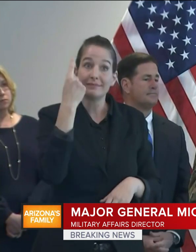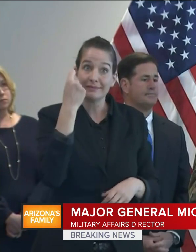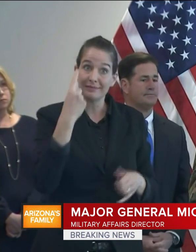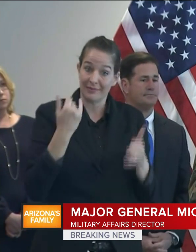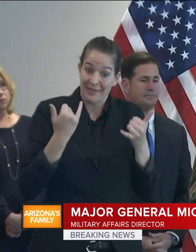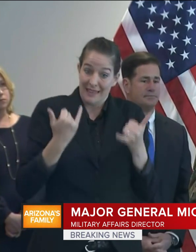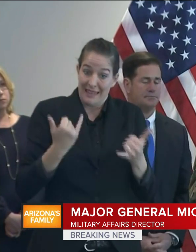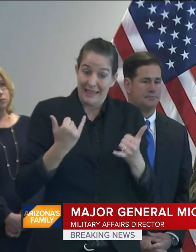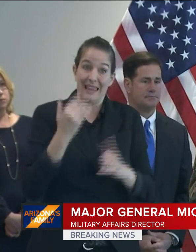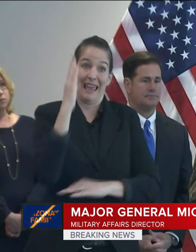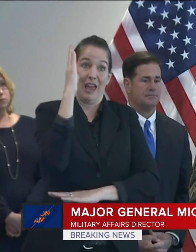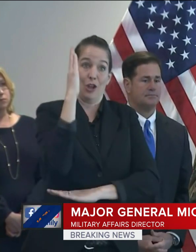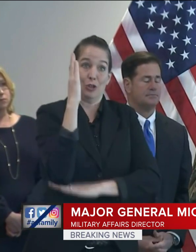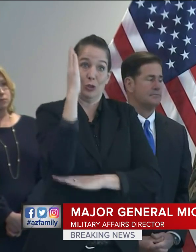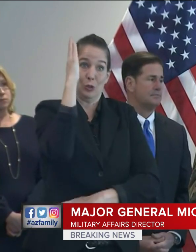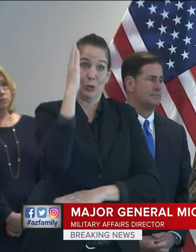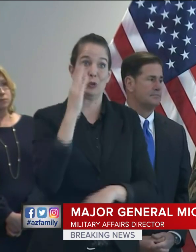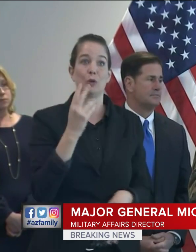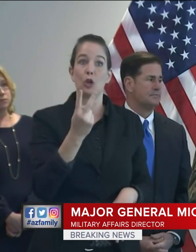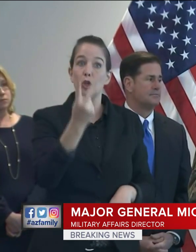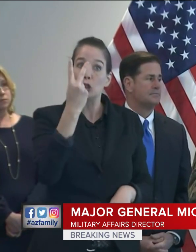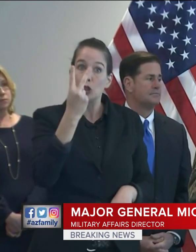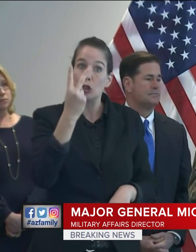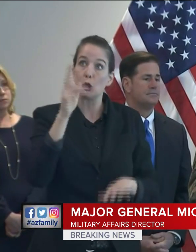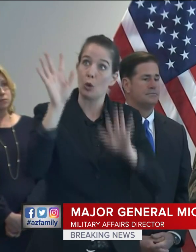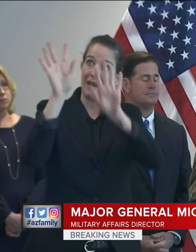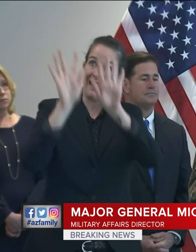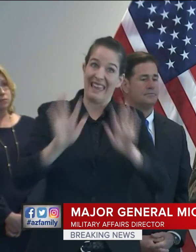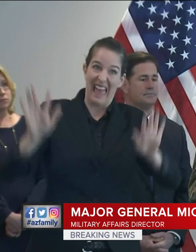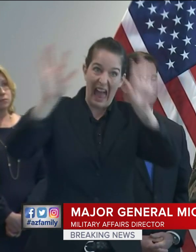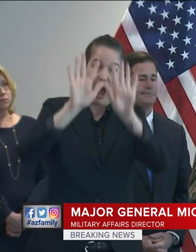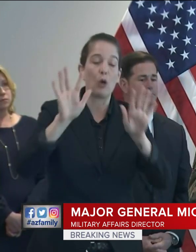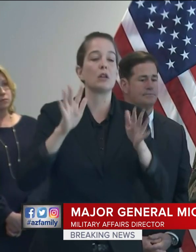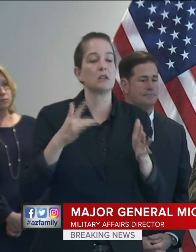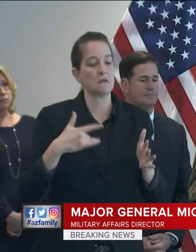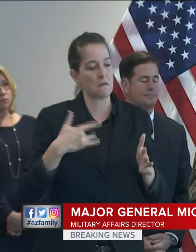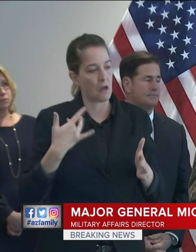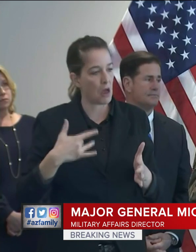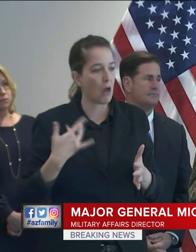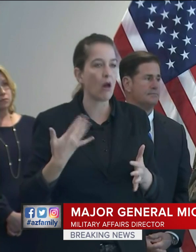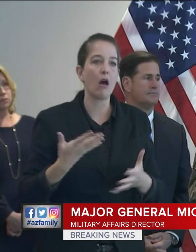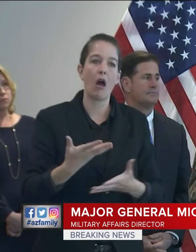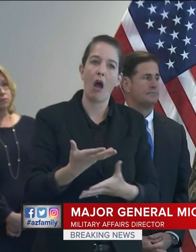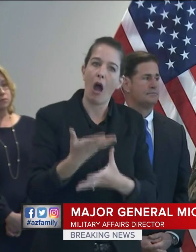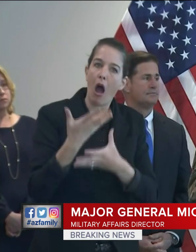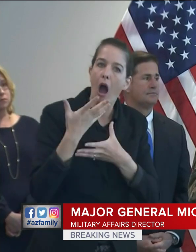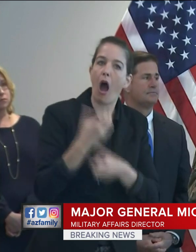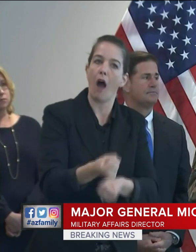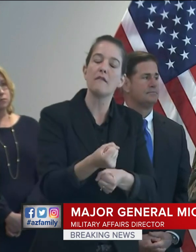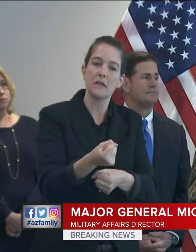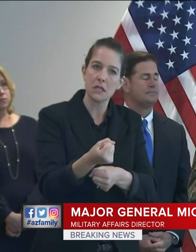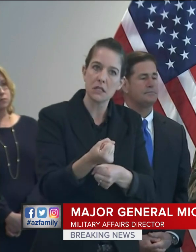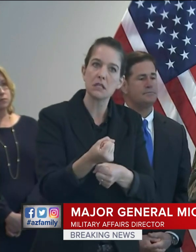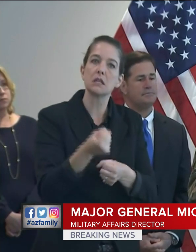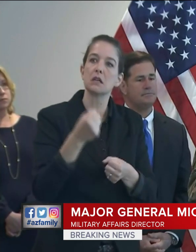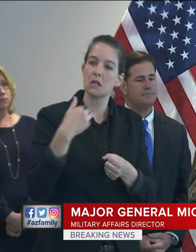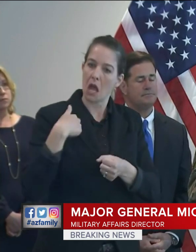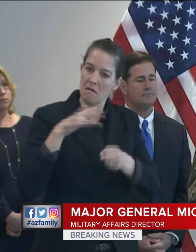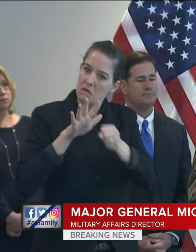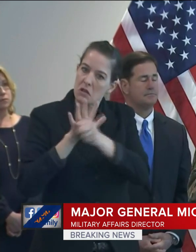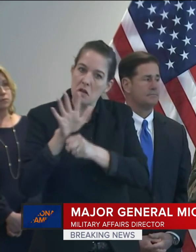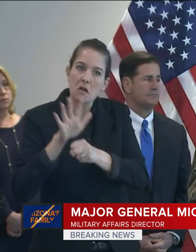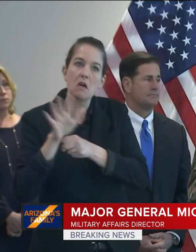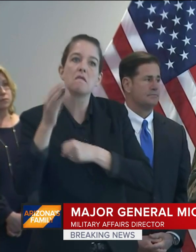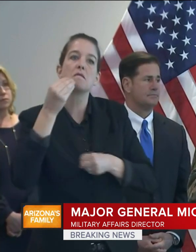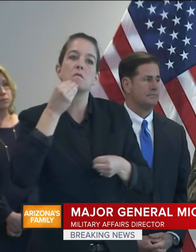two counties that were most confident that they had bridged the gap on the food supply